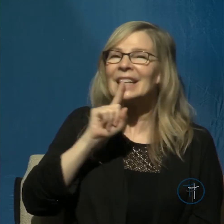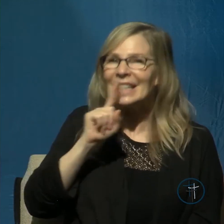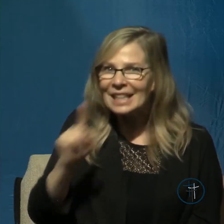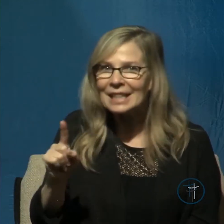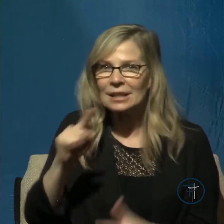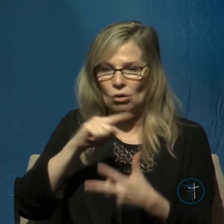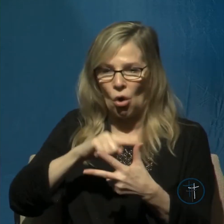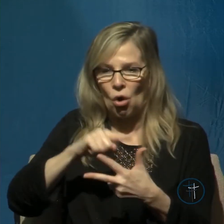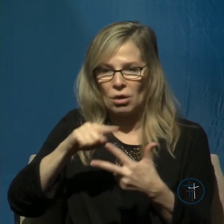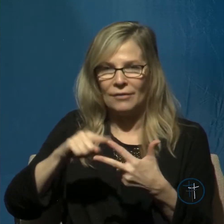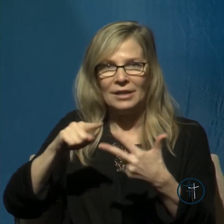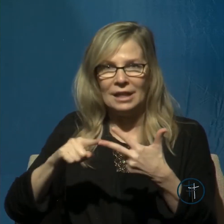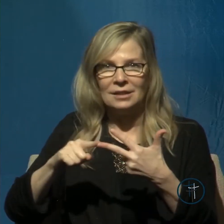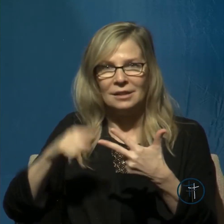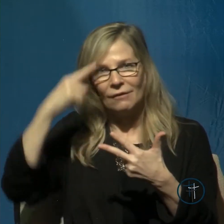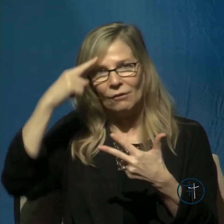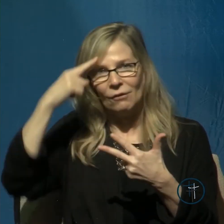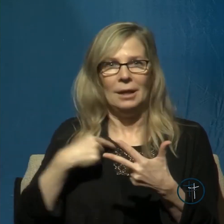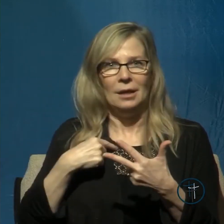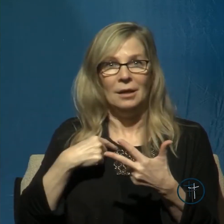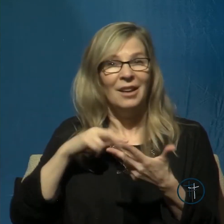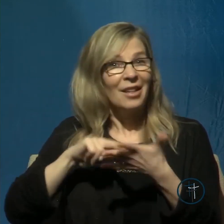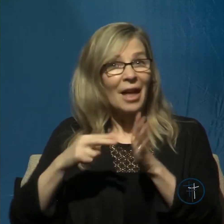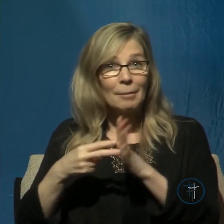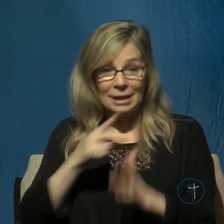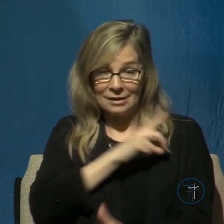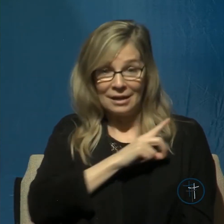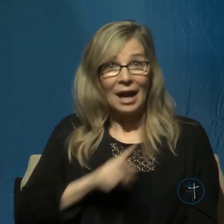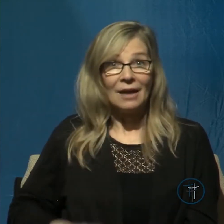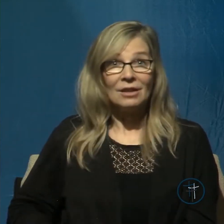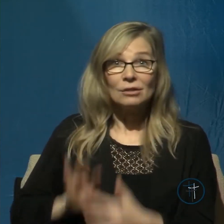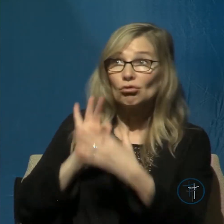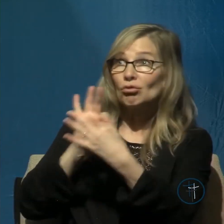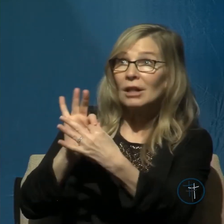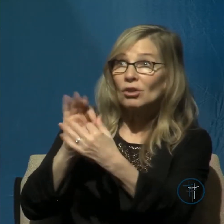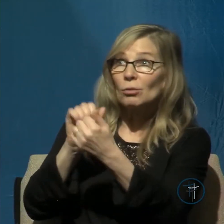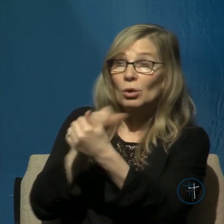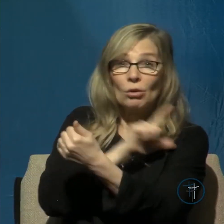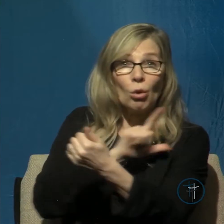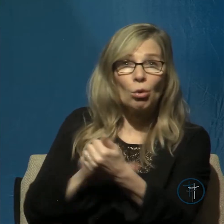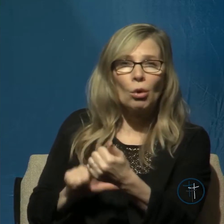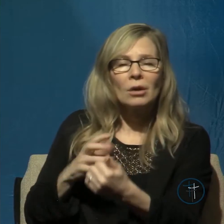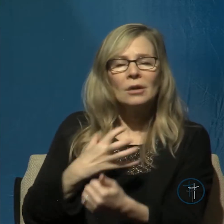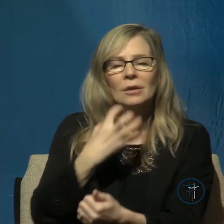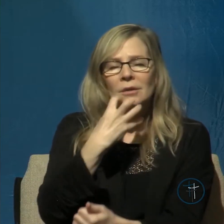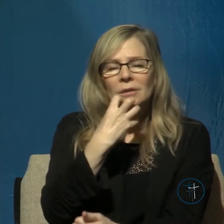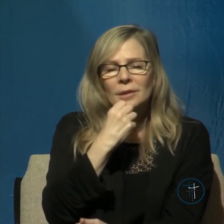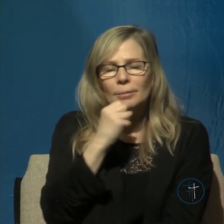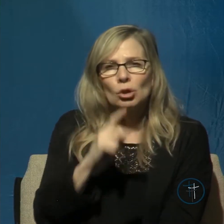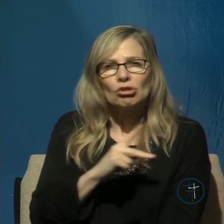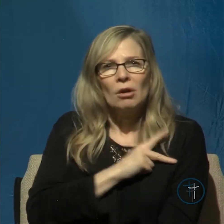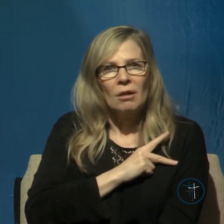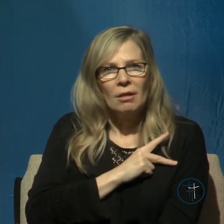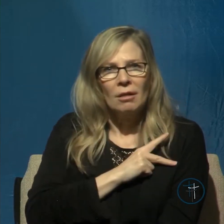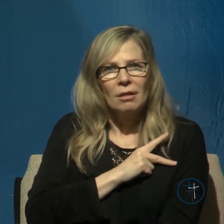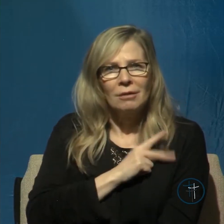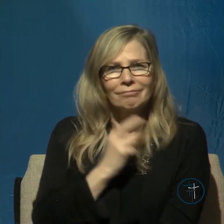indicating that David's relationship with the Lord was so very personal, so very intimate, so very firsthand